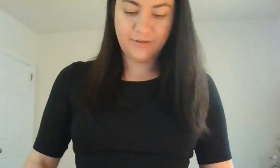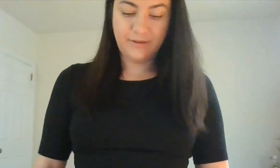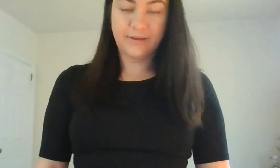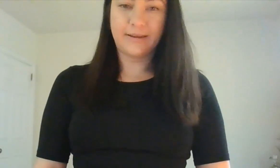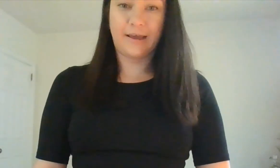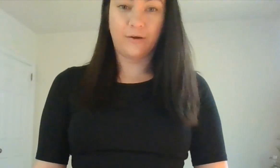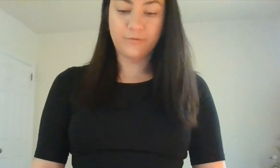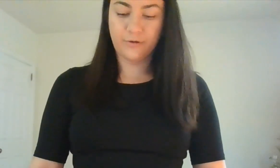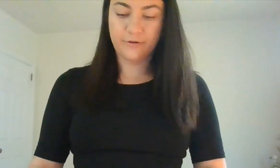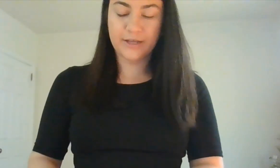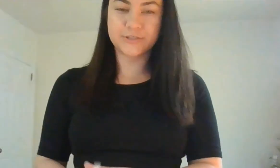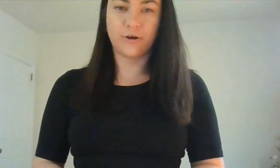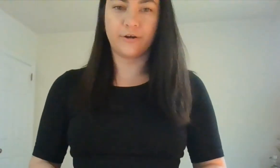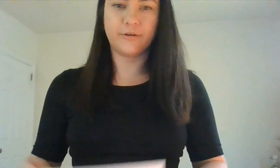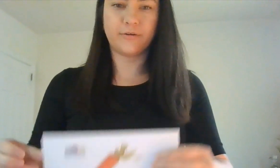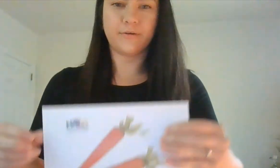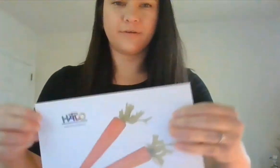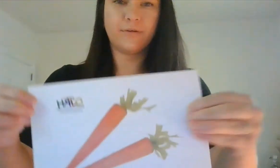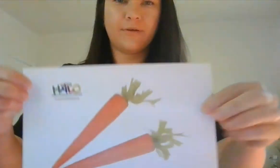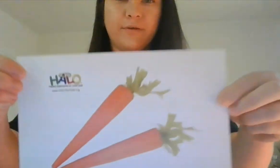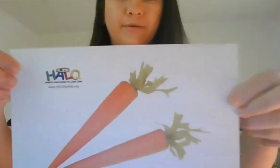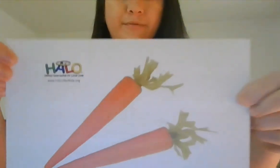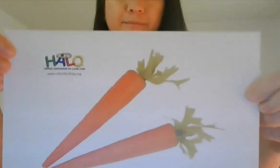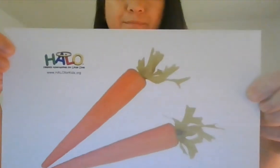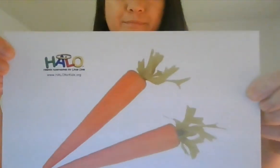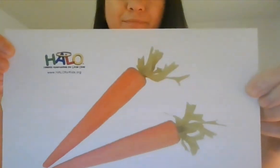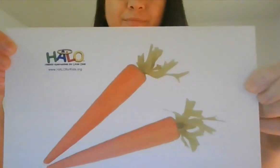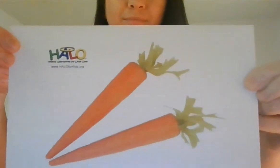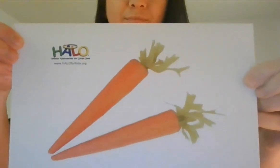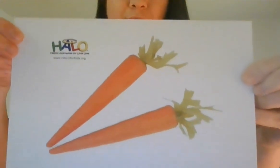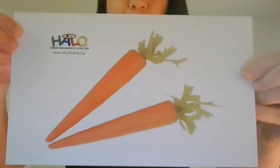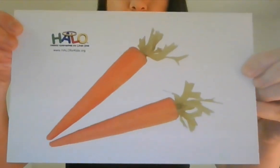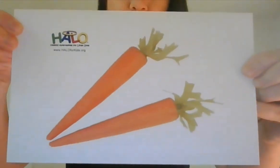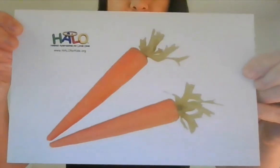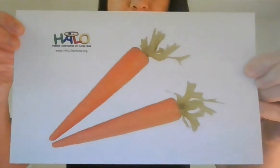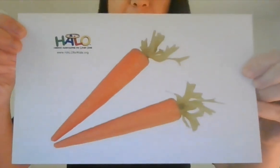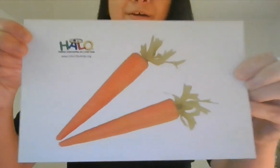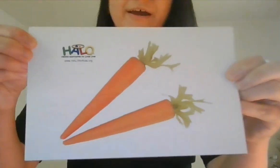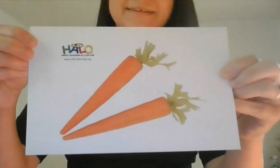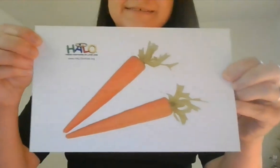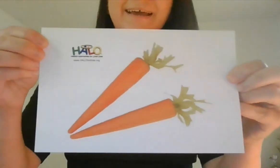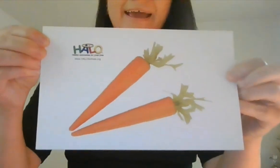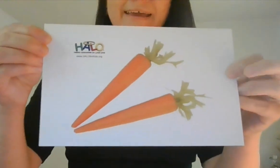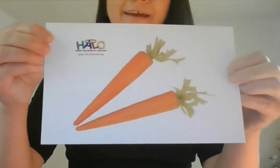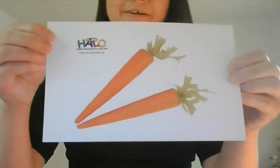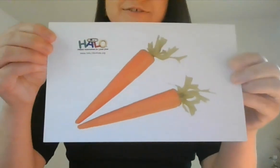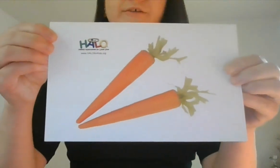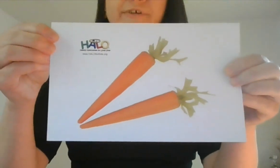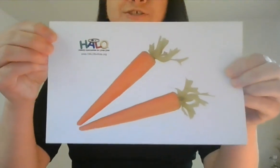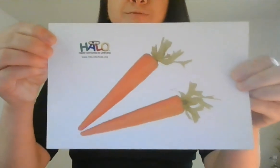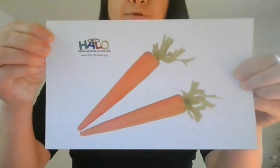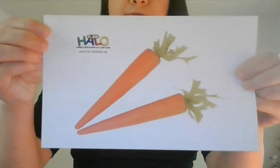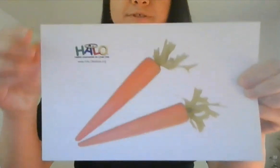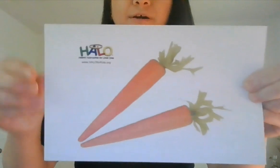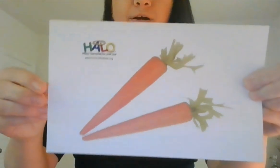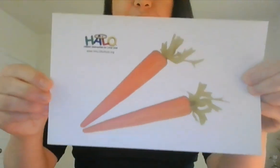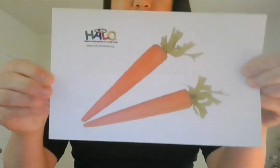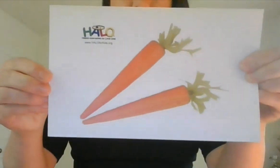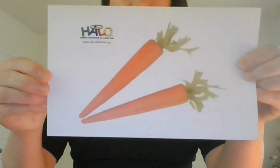Now our next card, we have carrots and carrots are vegetables. Are vegetables